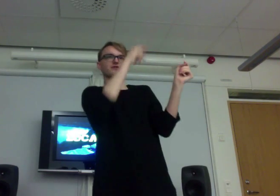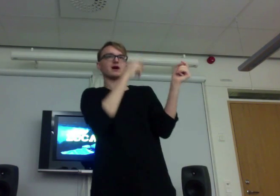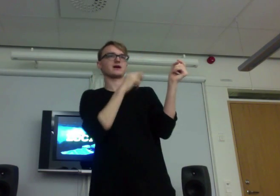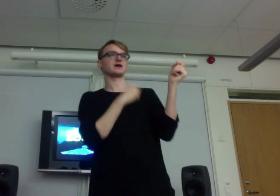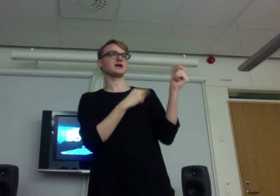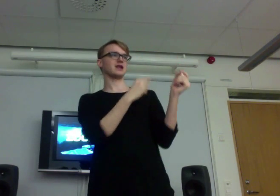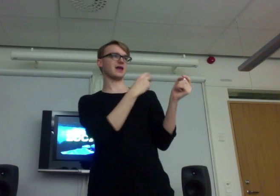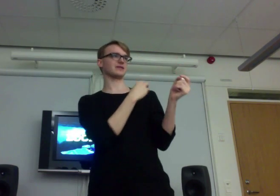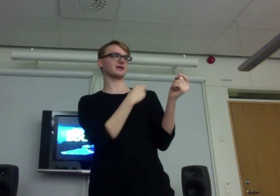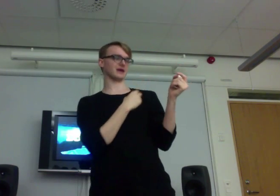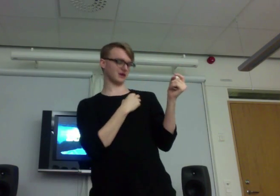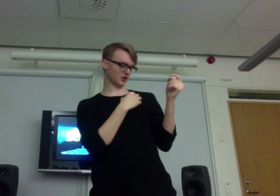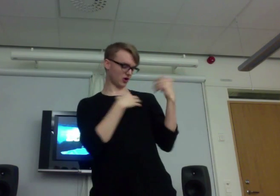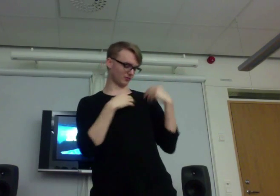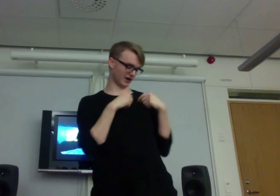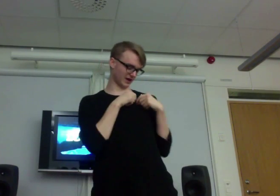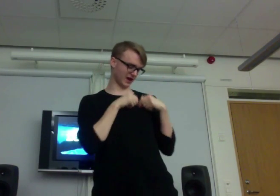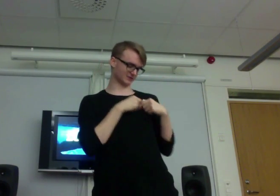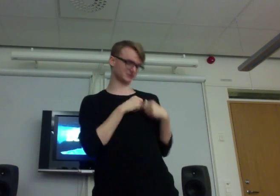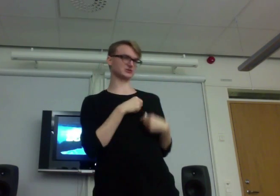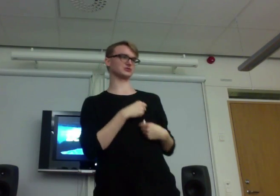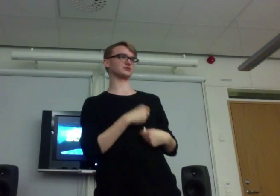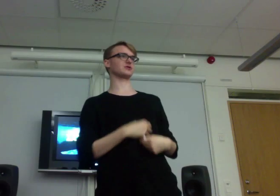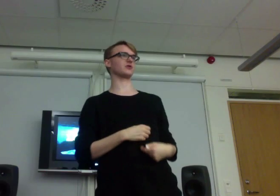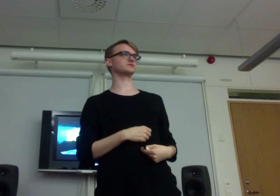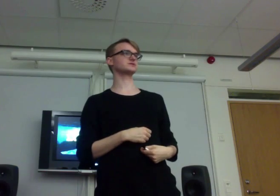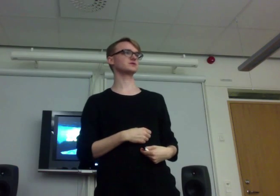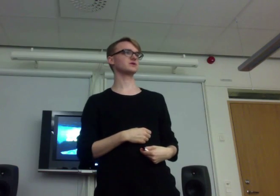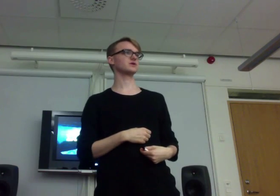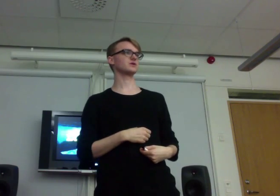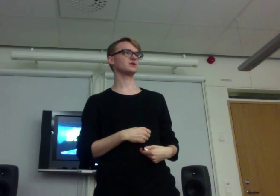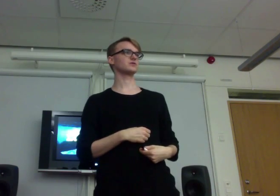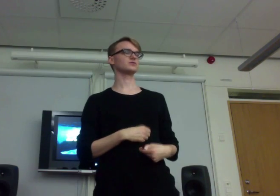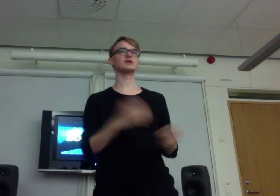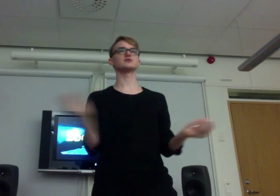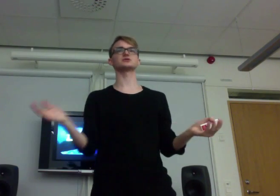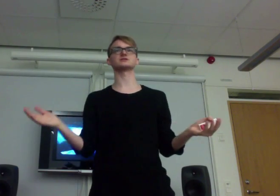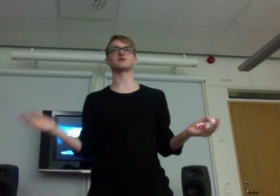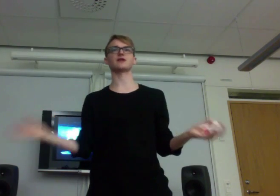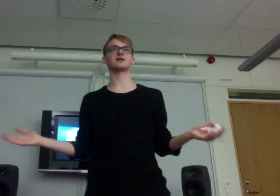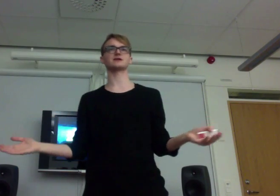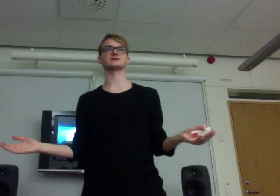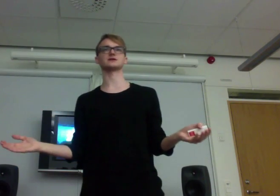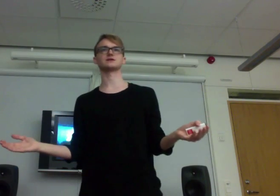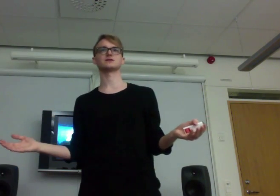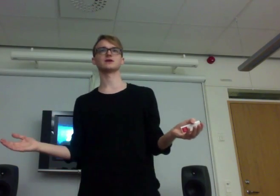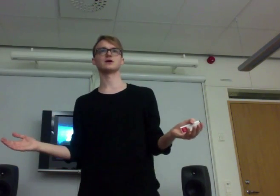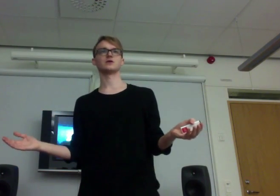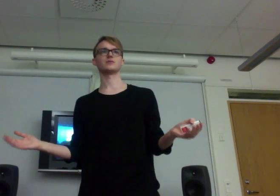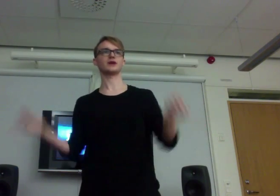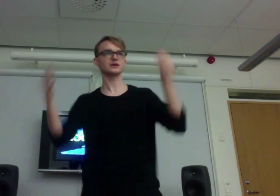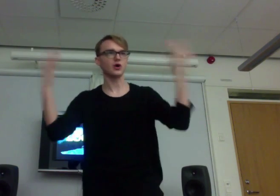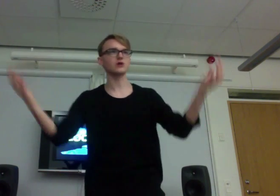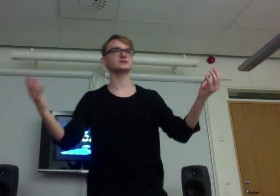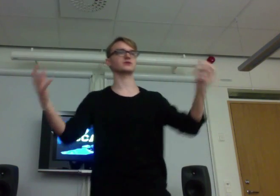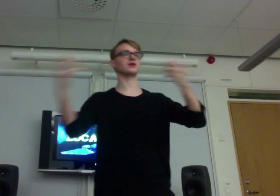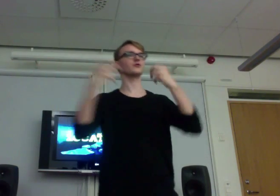landing on my handsome clothes, the illusion is fantastic, but I can also get a really